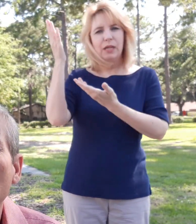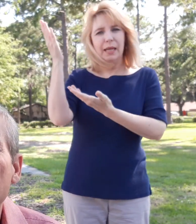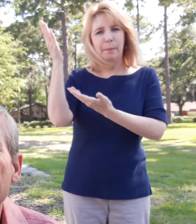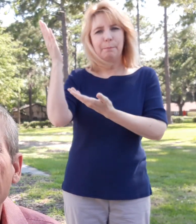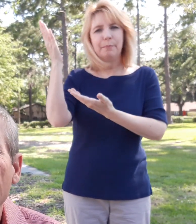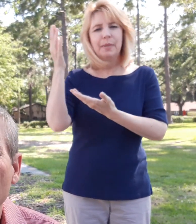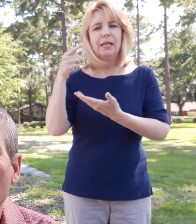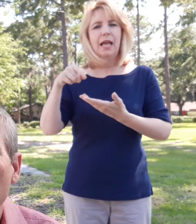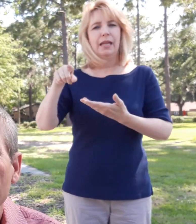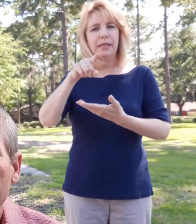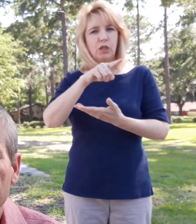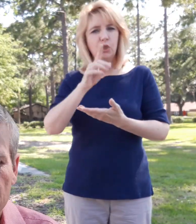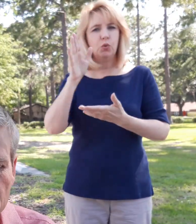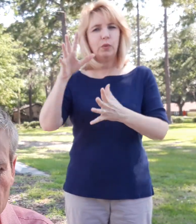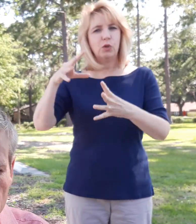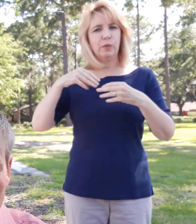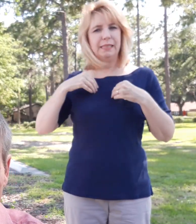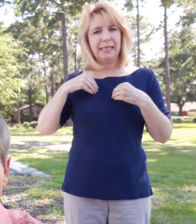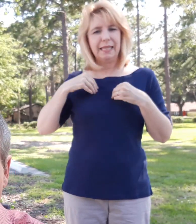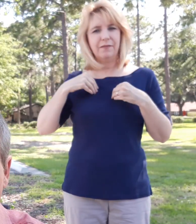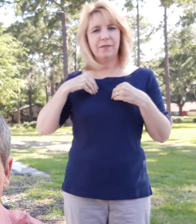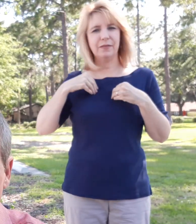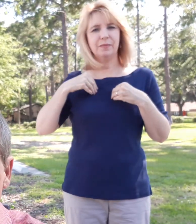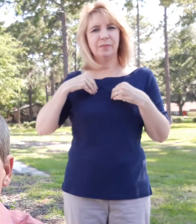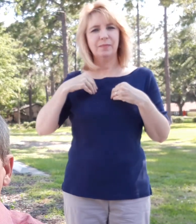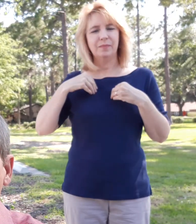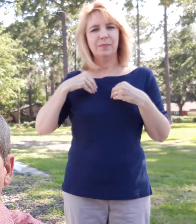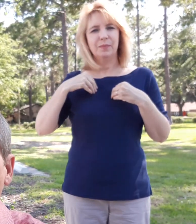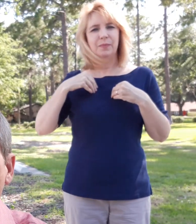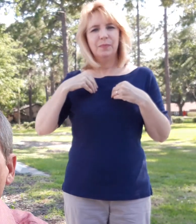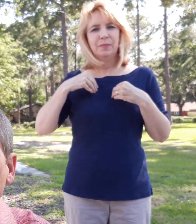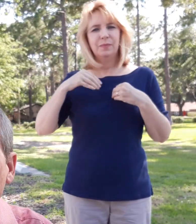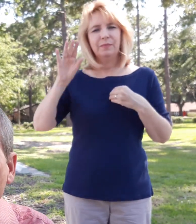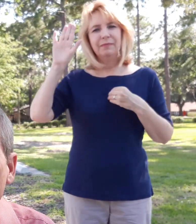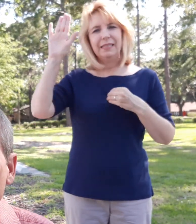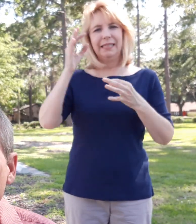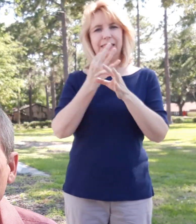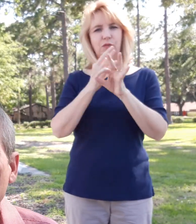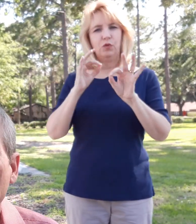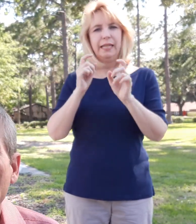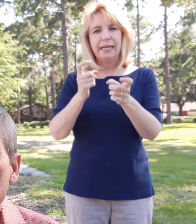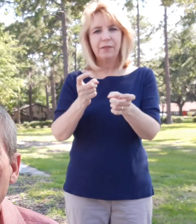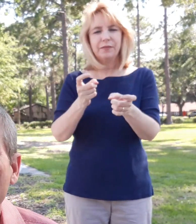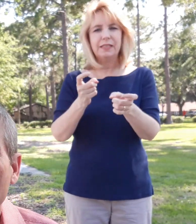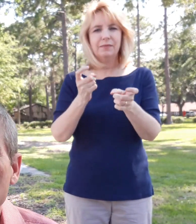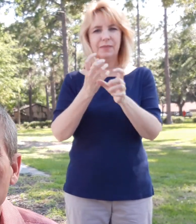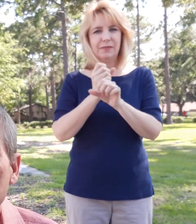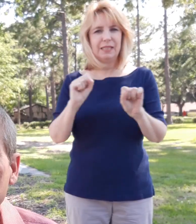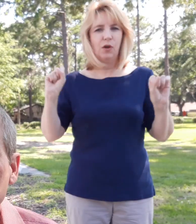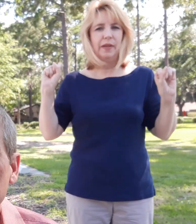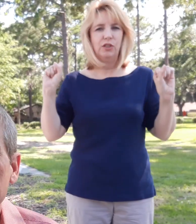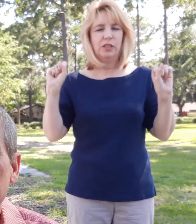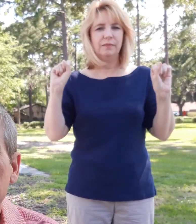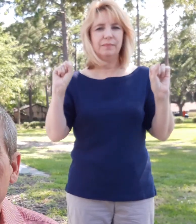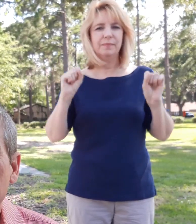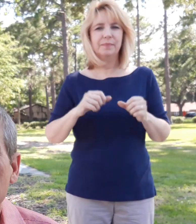that you will receive His free gift of salvation.